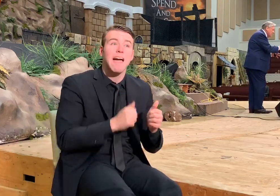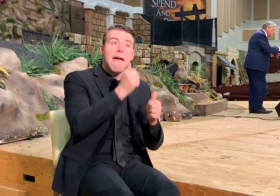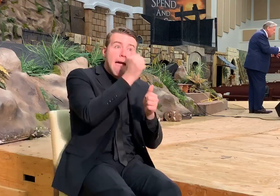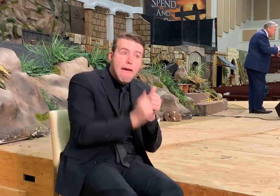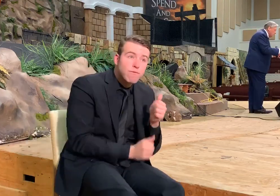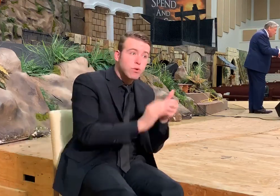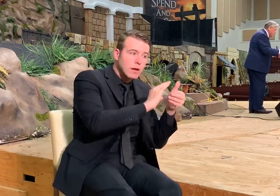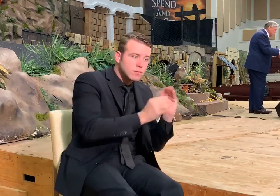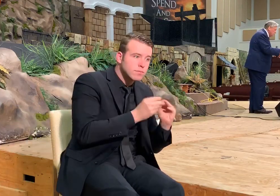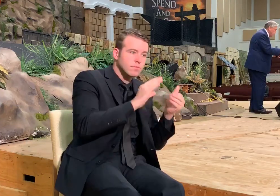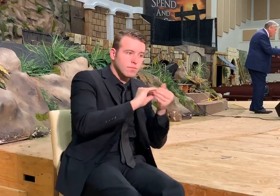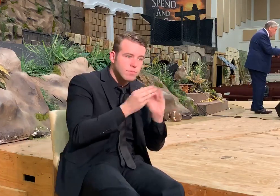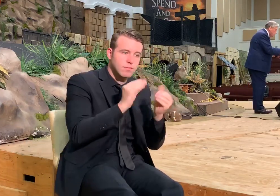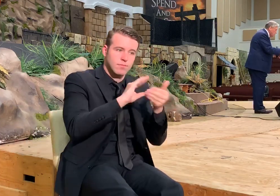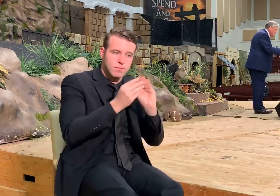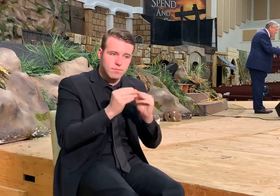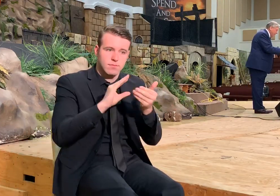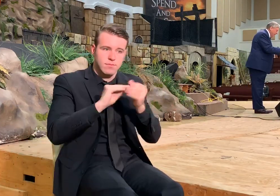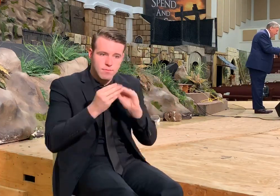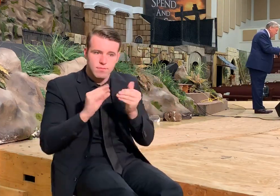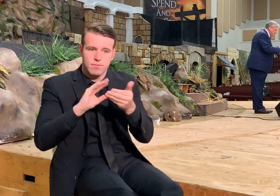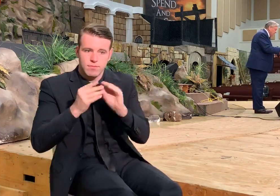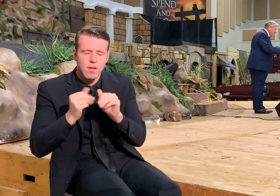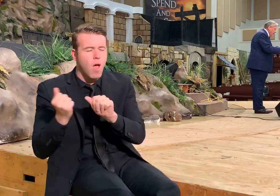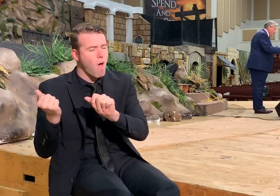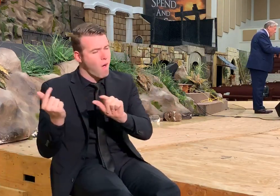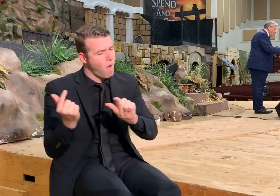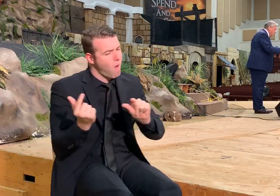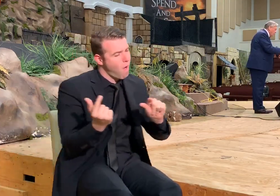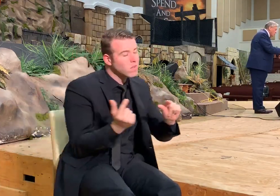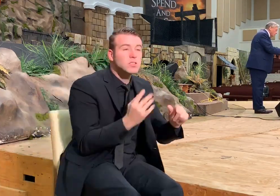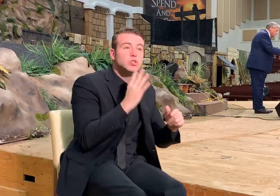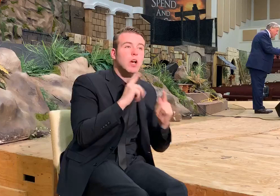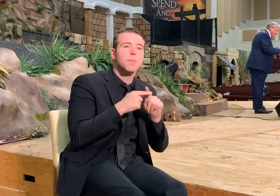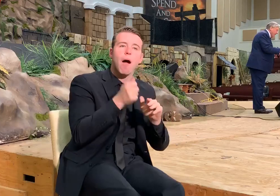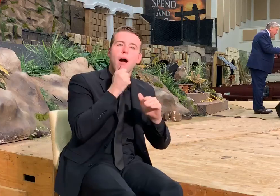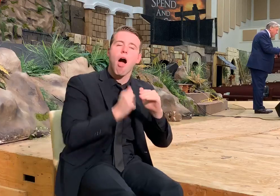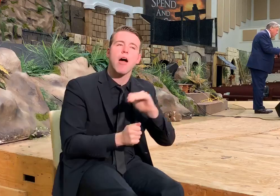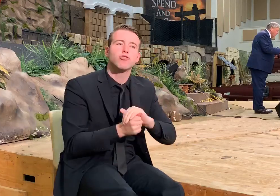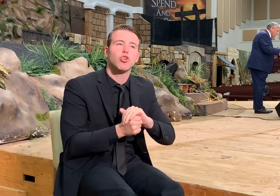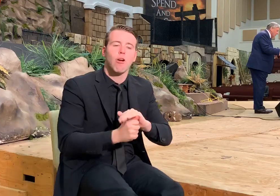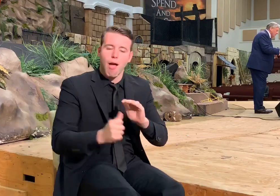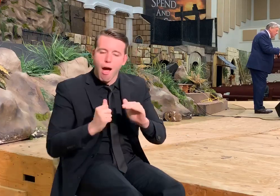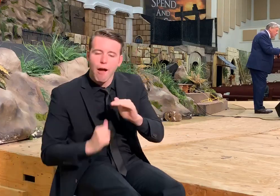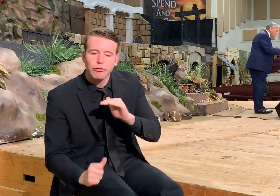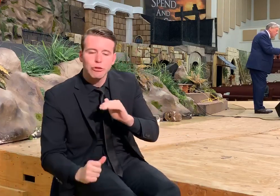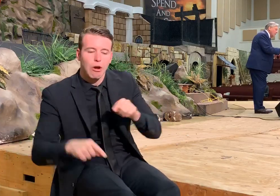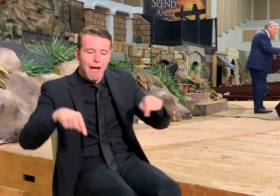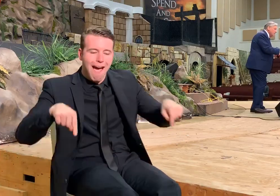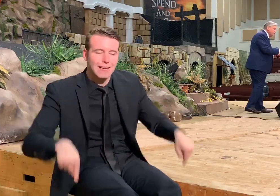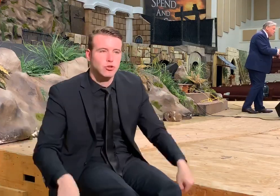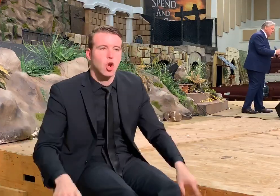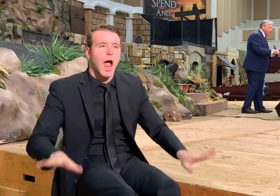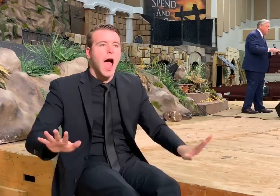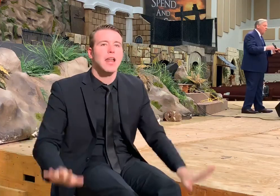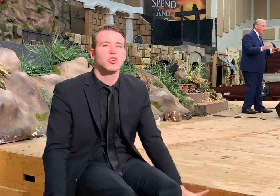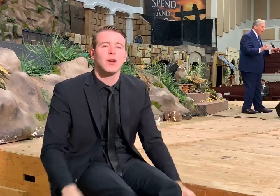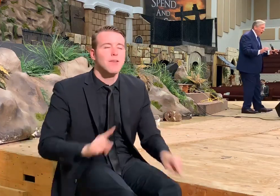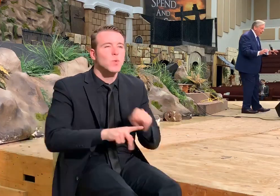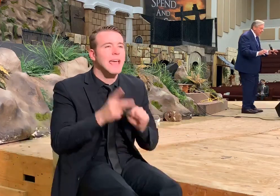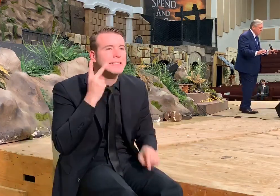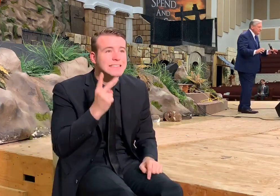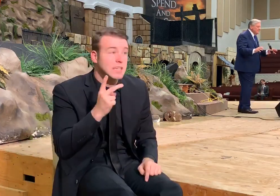beneath the surface. You need to understand that. When you understand that, you will understand